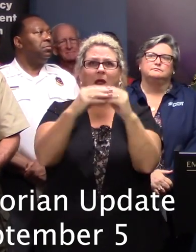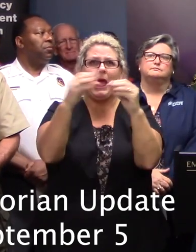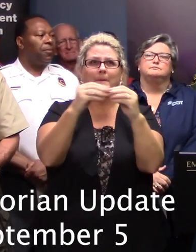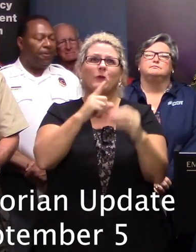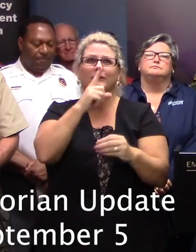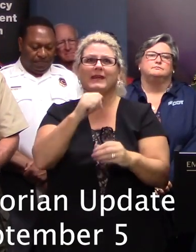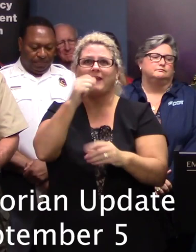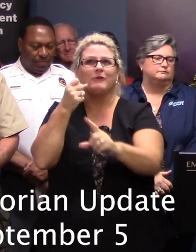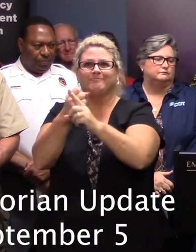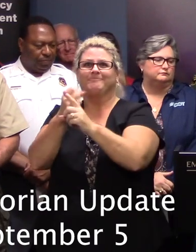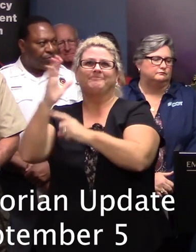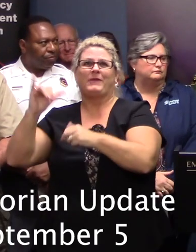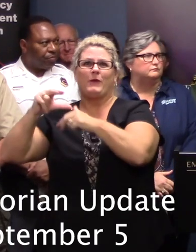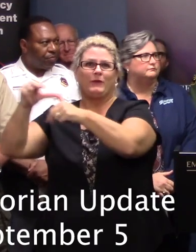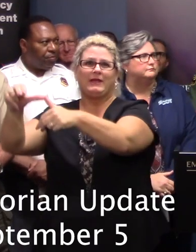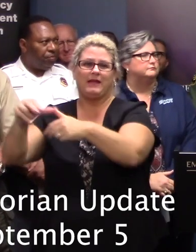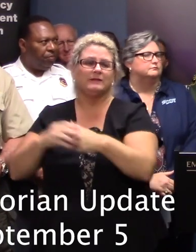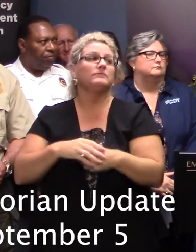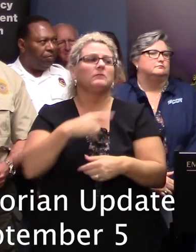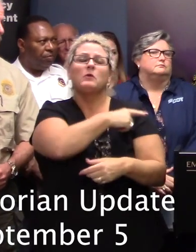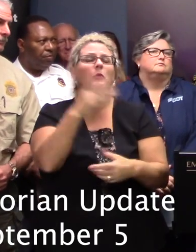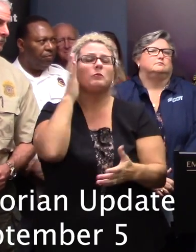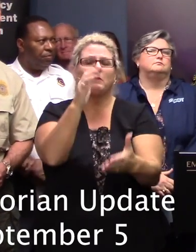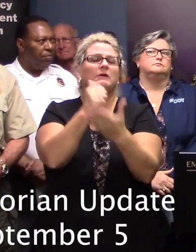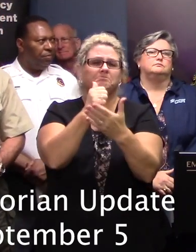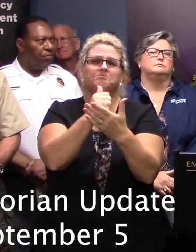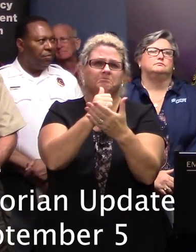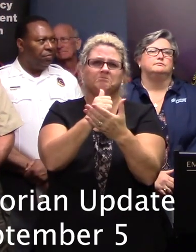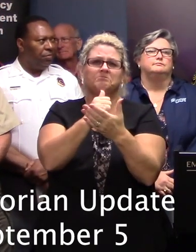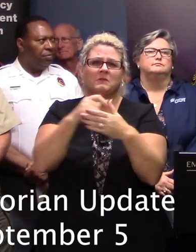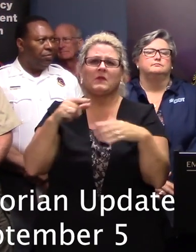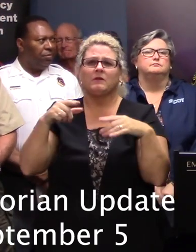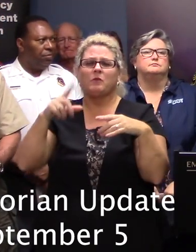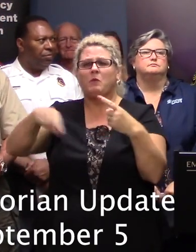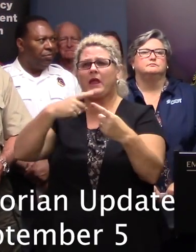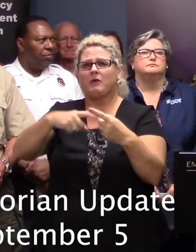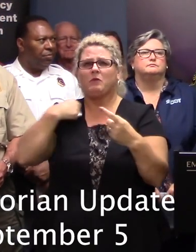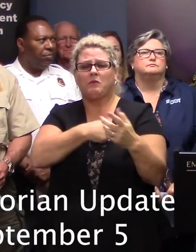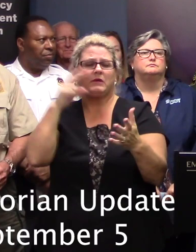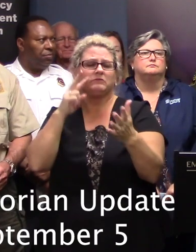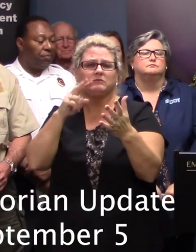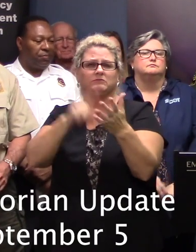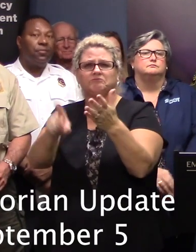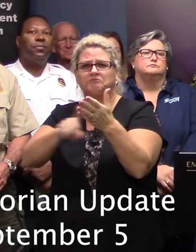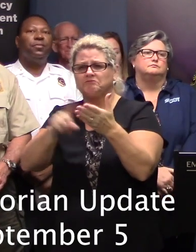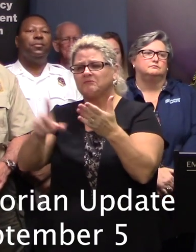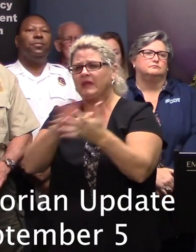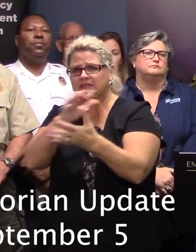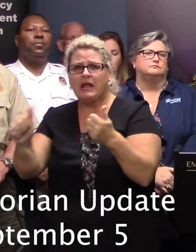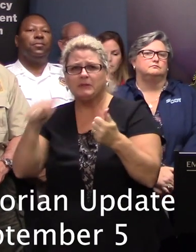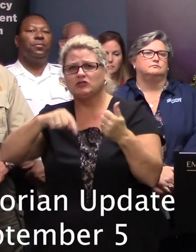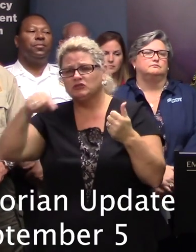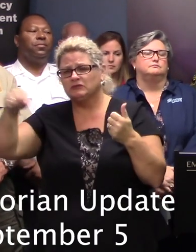the gun right we'll work the recovery process as we go through the damage assessment process and see where we need to go in terms